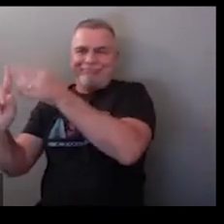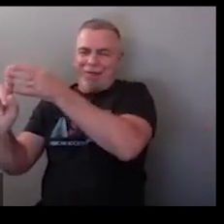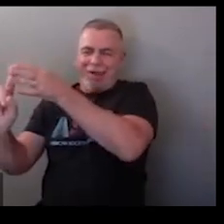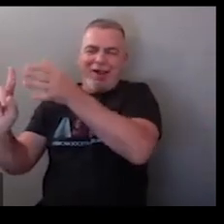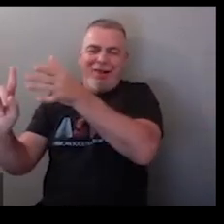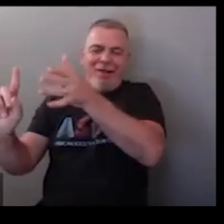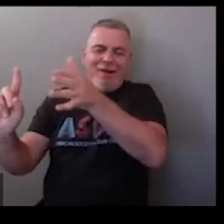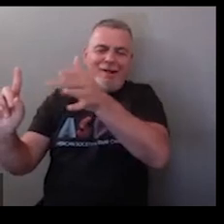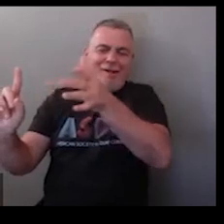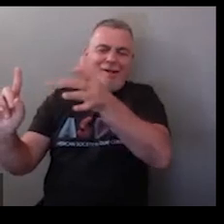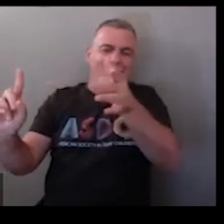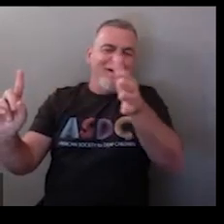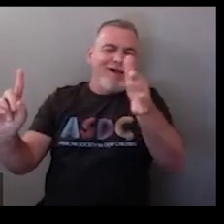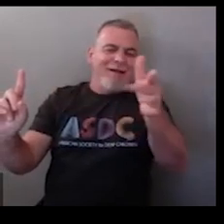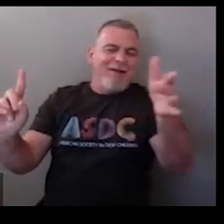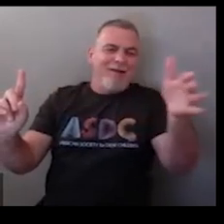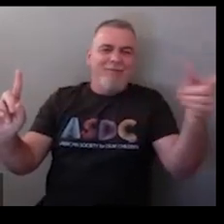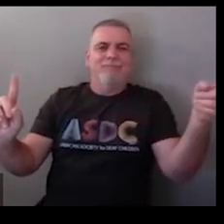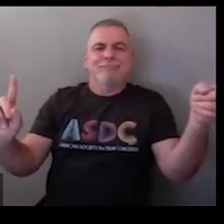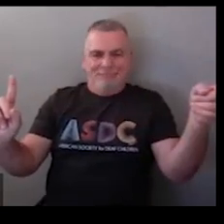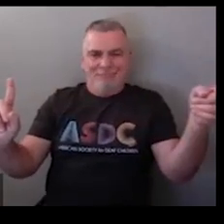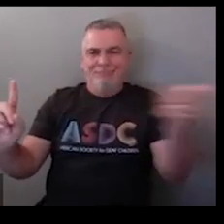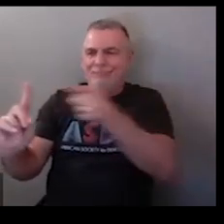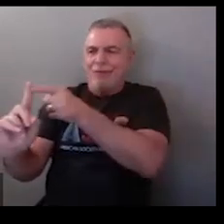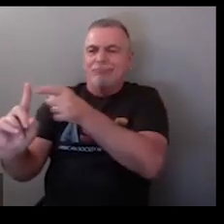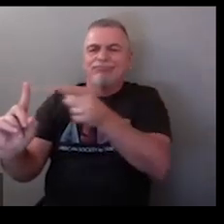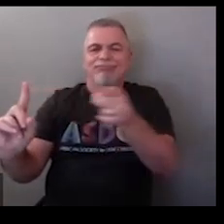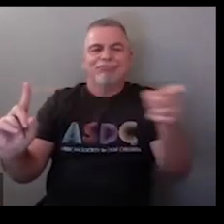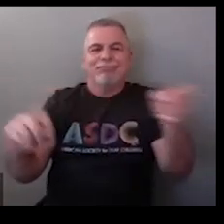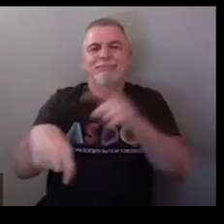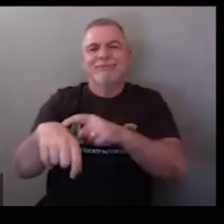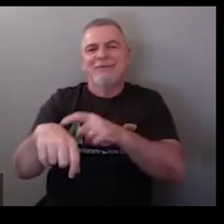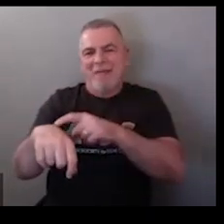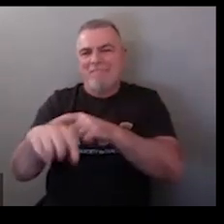so for example the beginning of time all the way up until